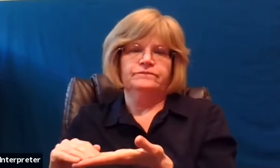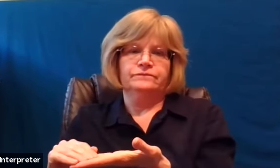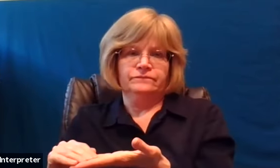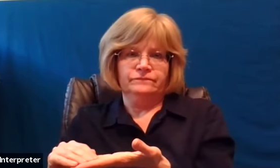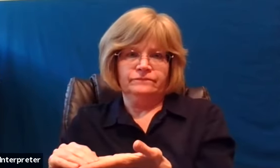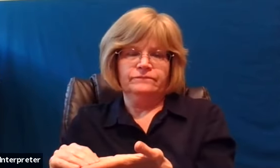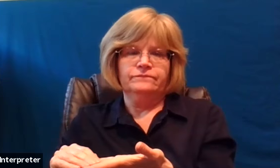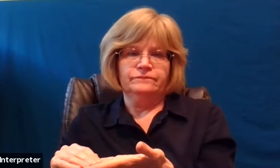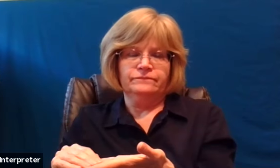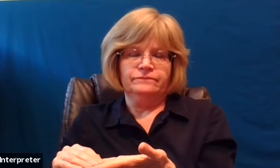so what do we do